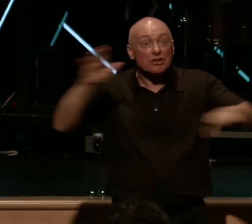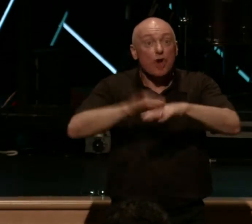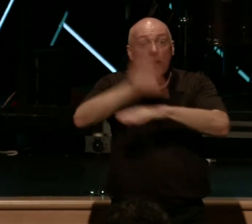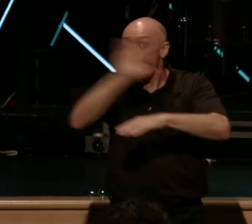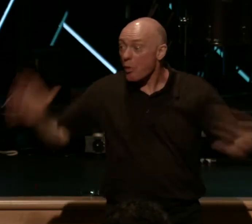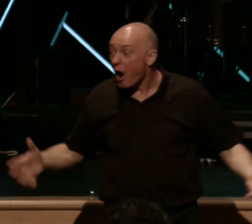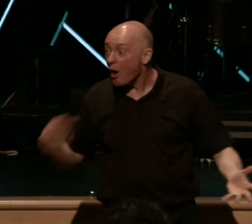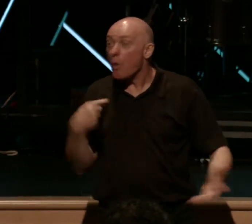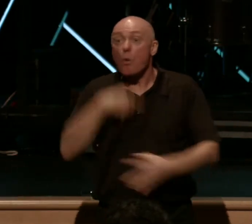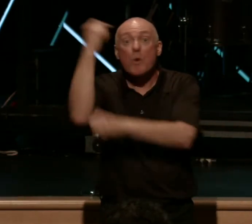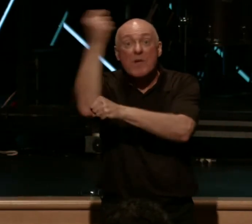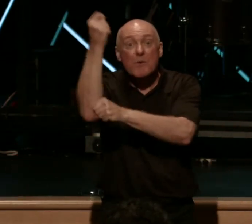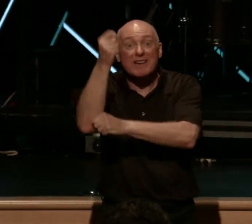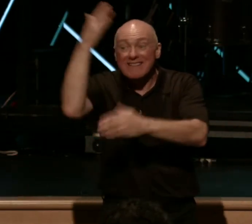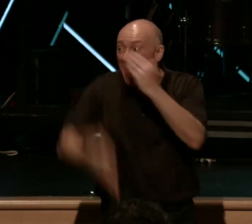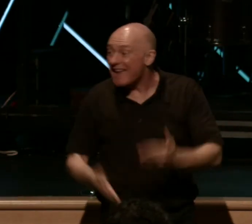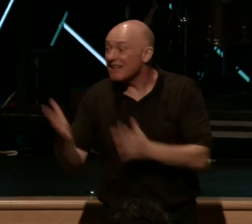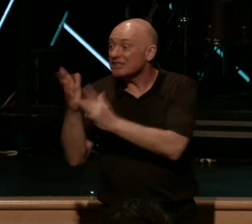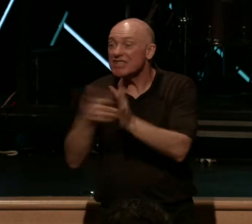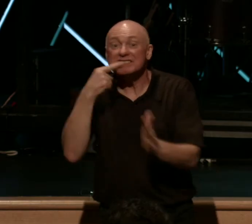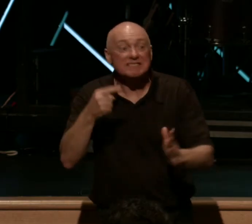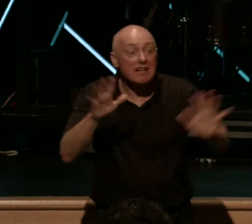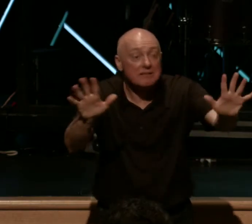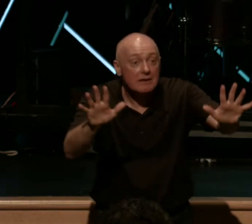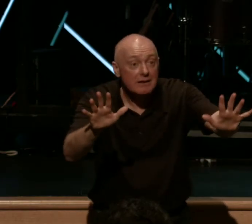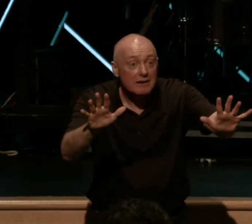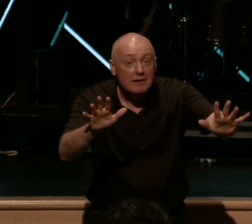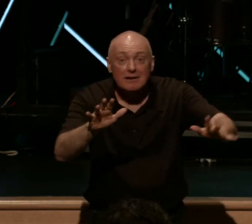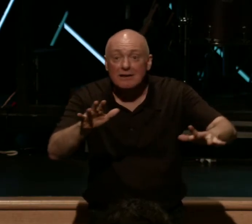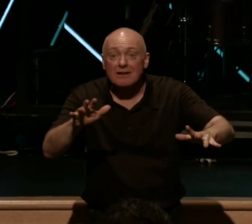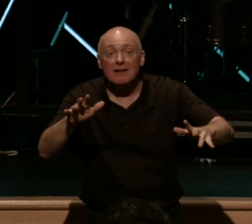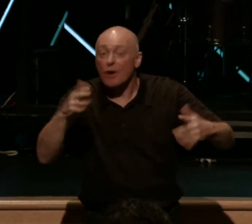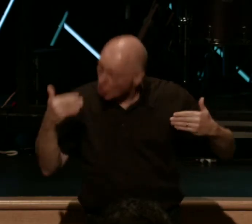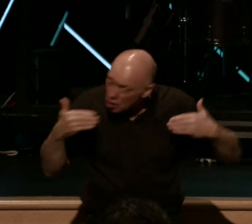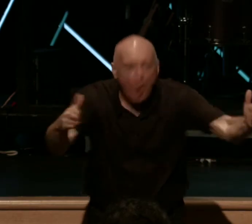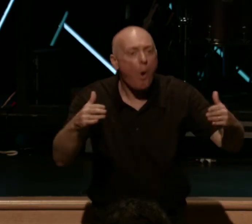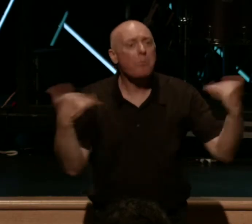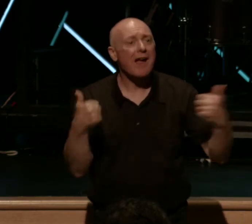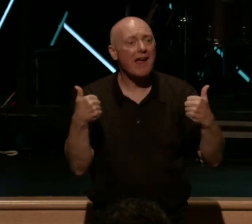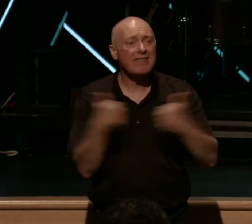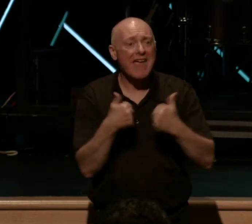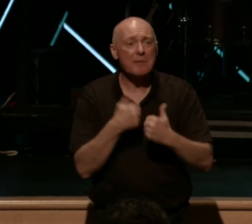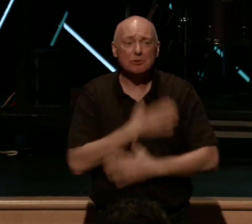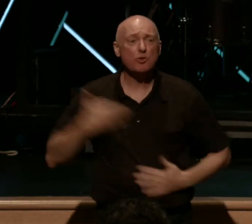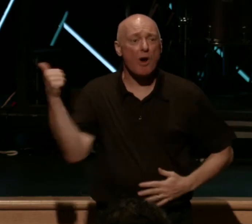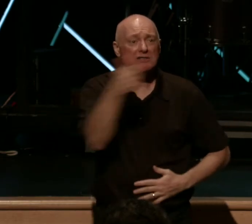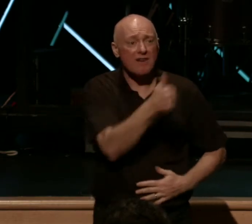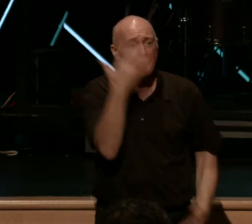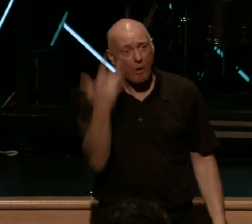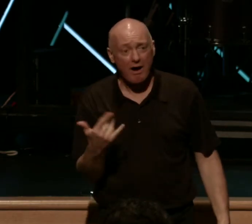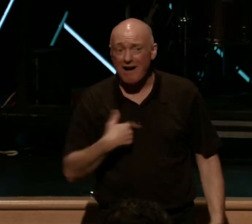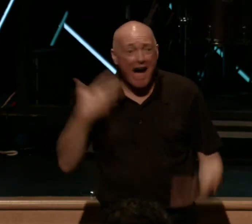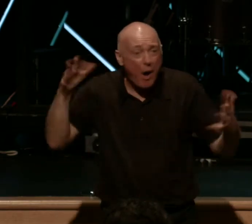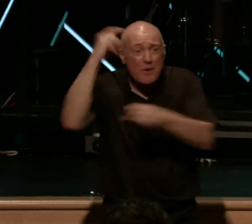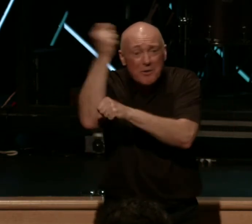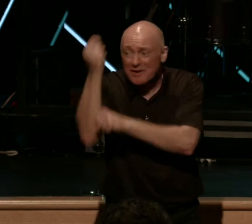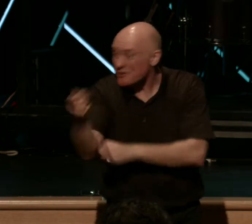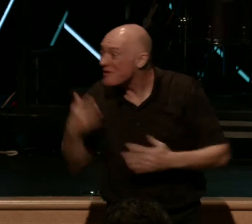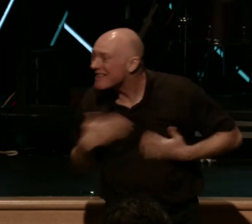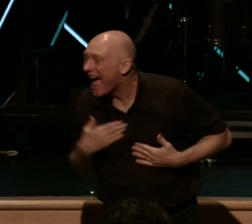and we win in the end. And Jesus says, Listen, just go play the game and enjoy yourself because I've won. Aren't you glad of that today?